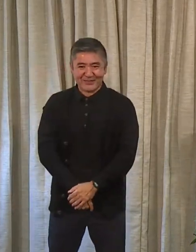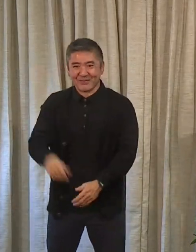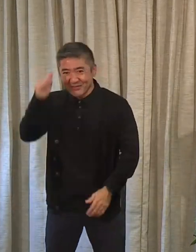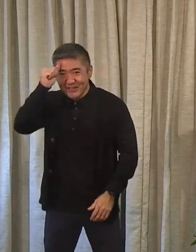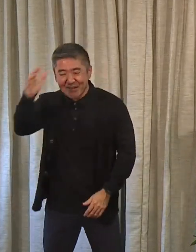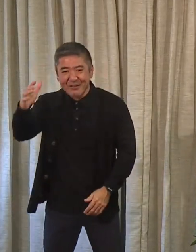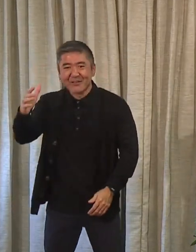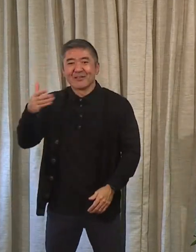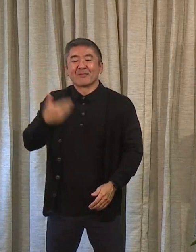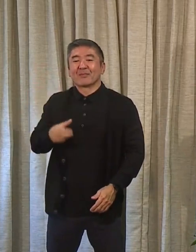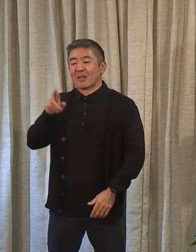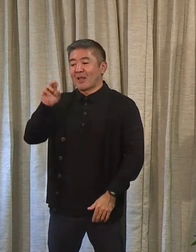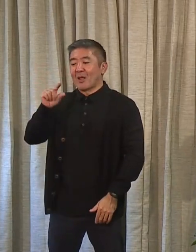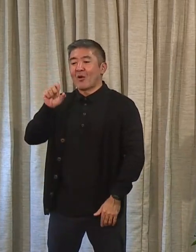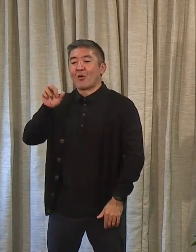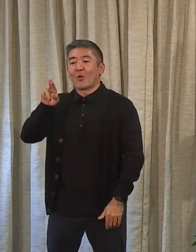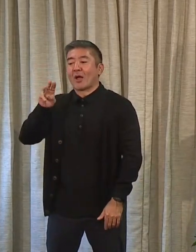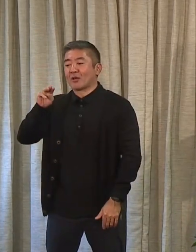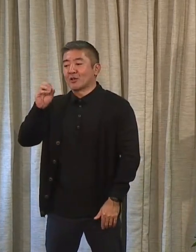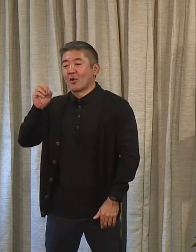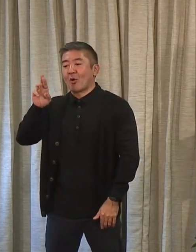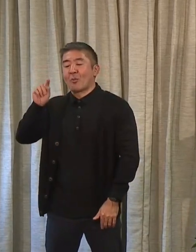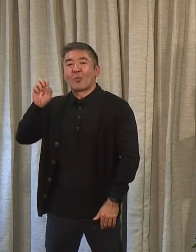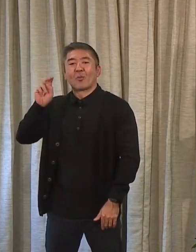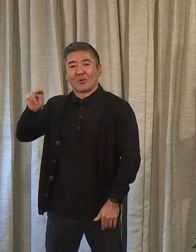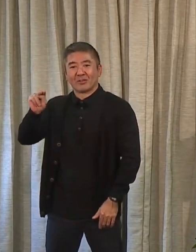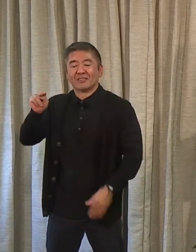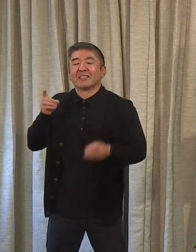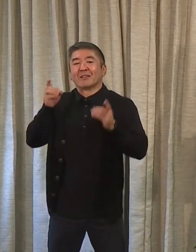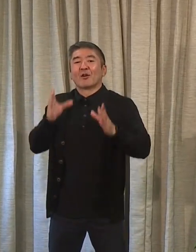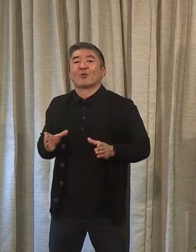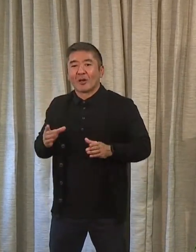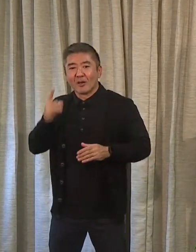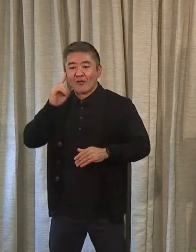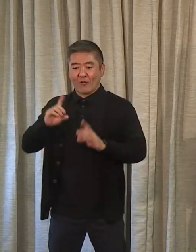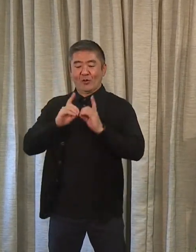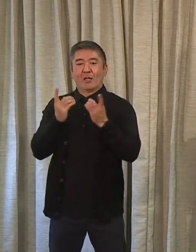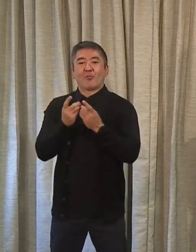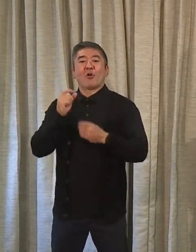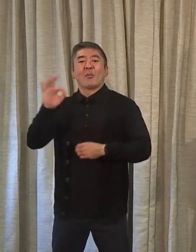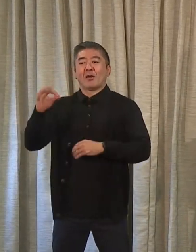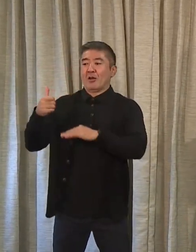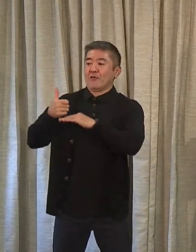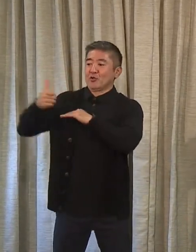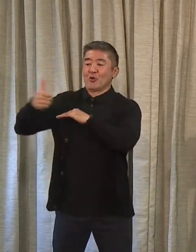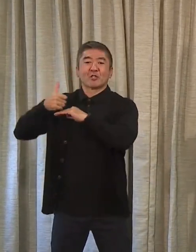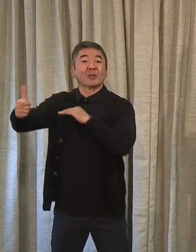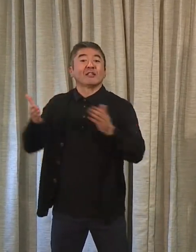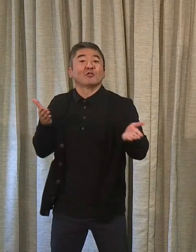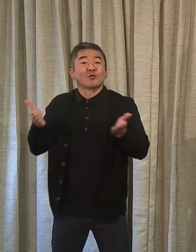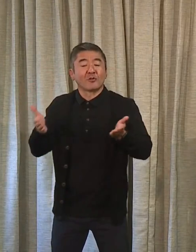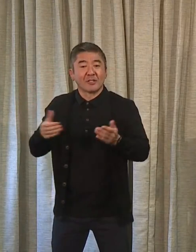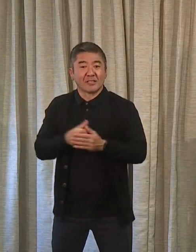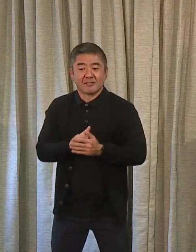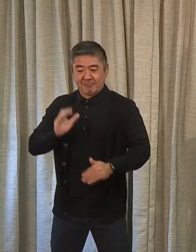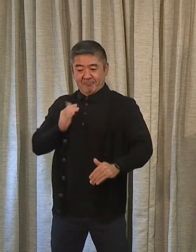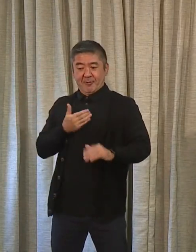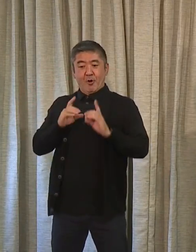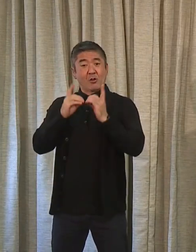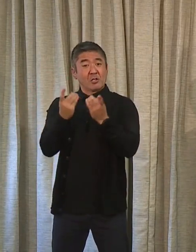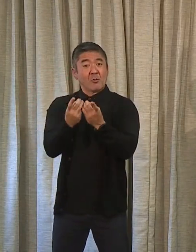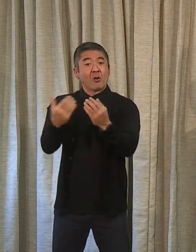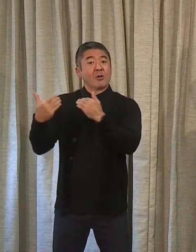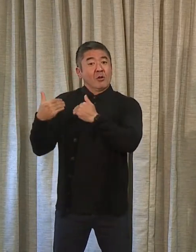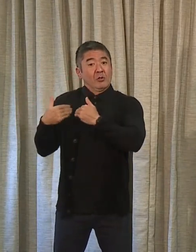Aloha. I'm Roger Morton. I'm the director designate of the Department of Transportation Services. Our department is